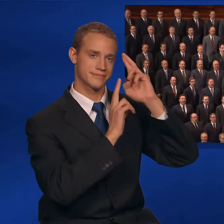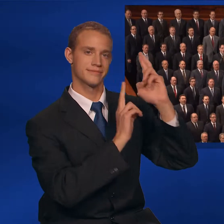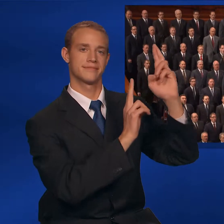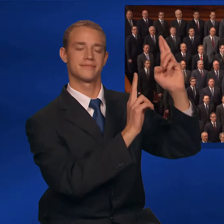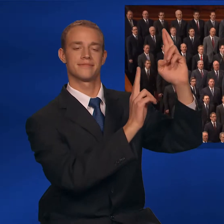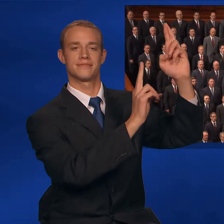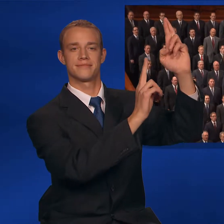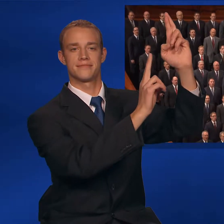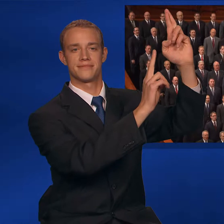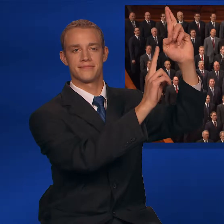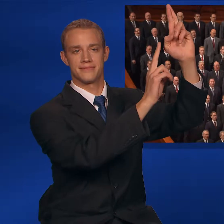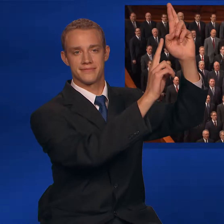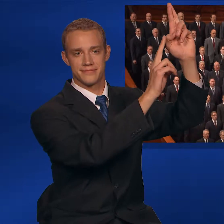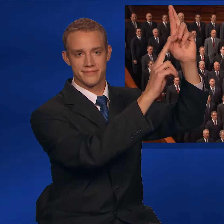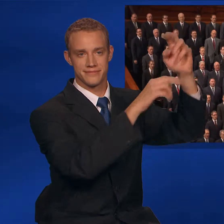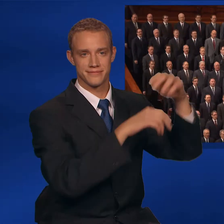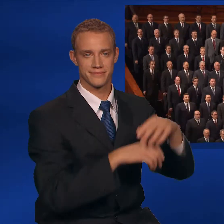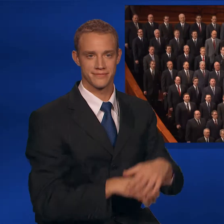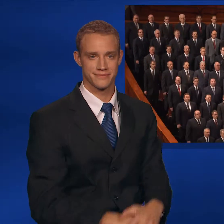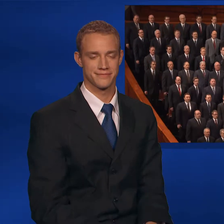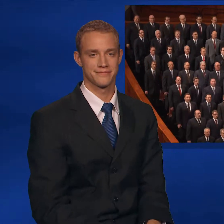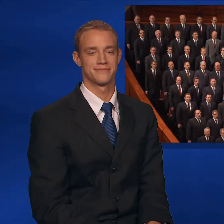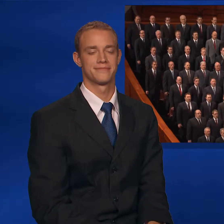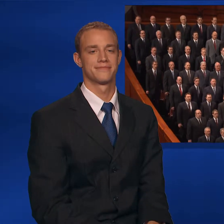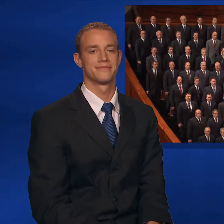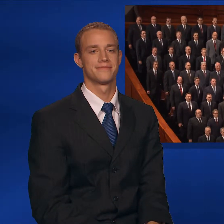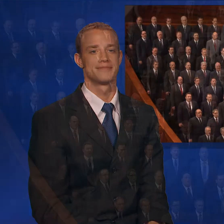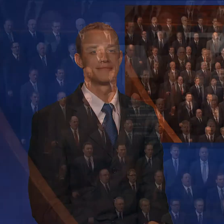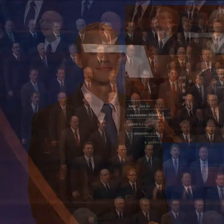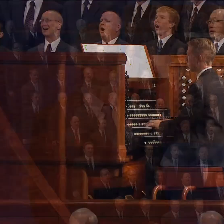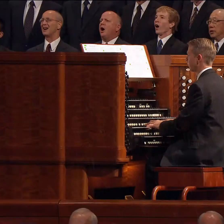adoration.